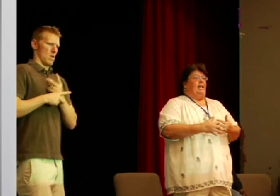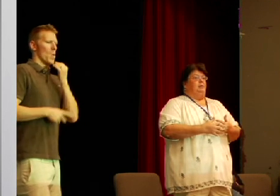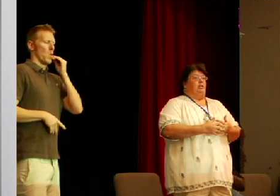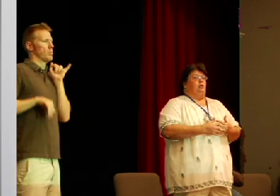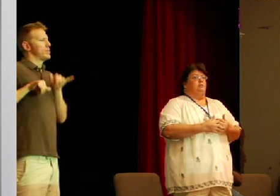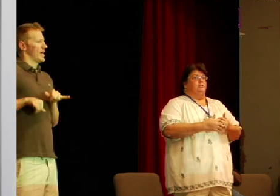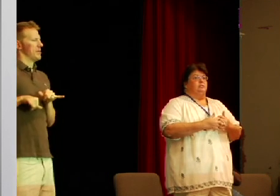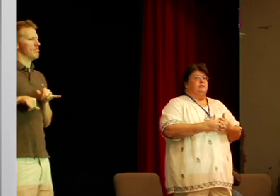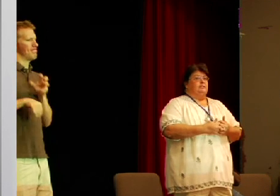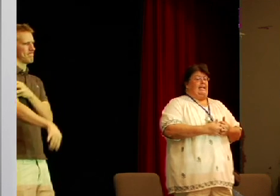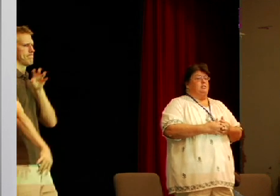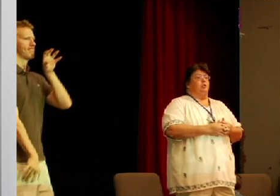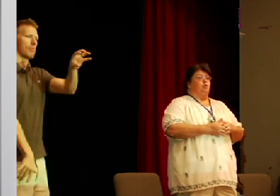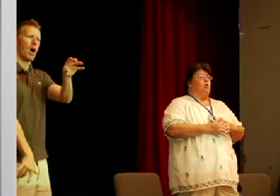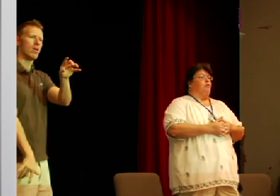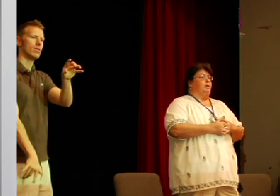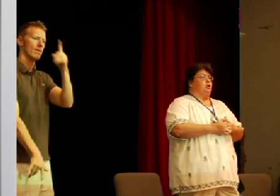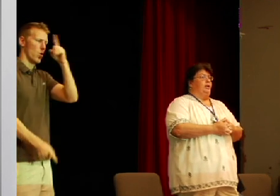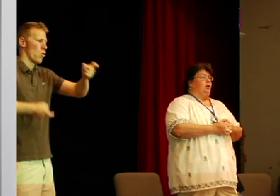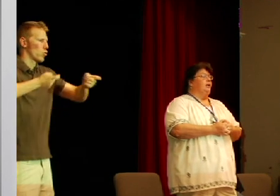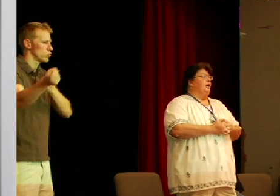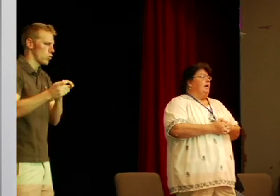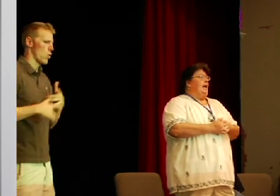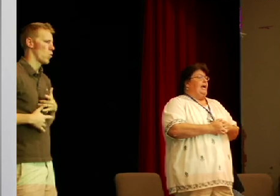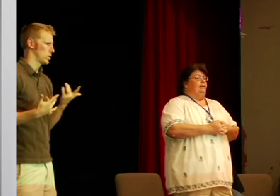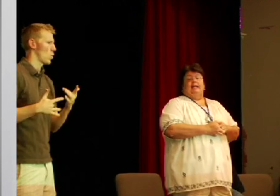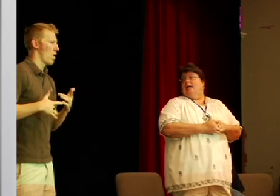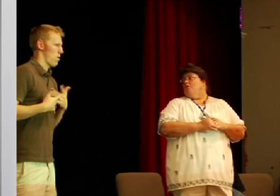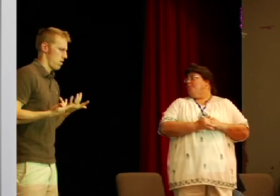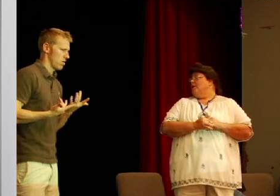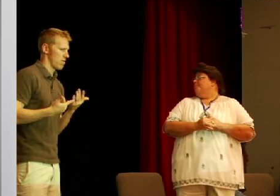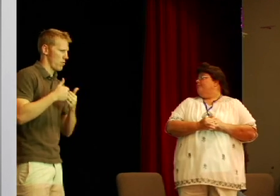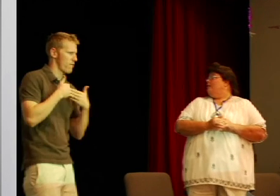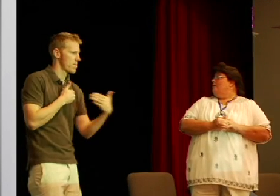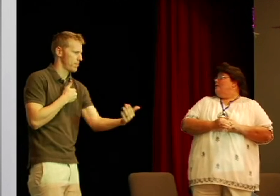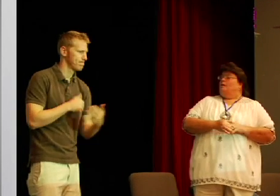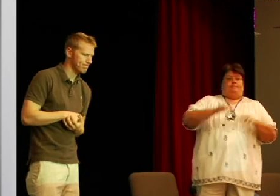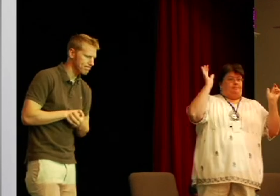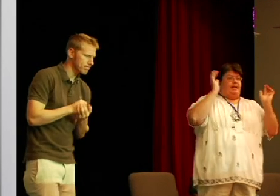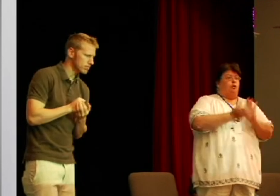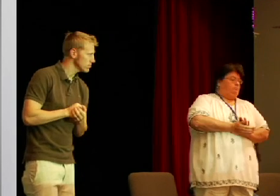enabling you to take some control over what's going on and kind of go from there thank you